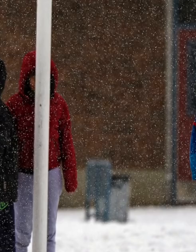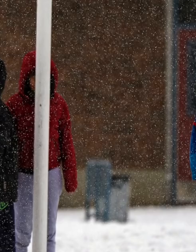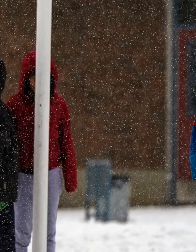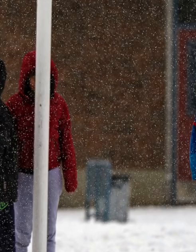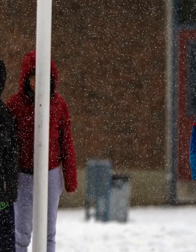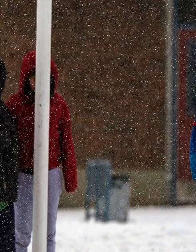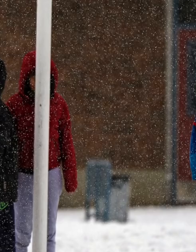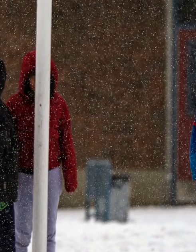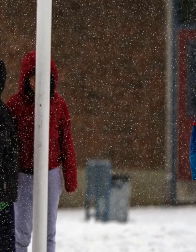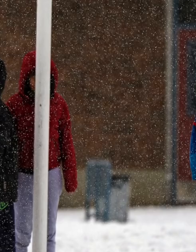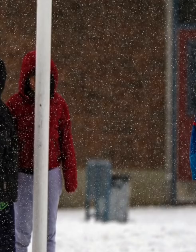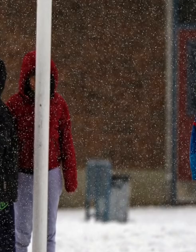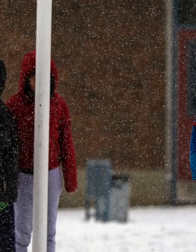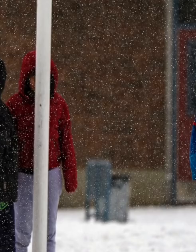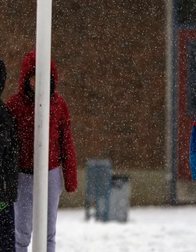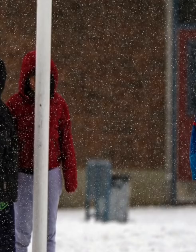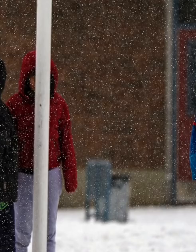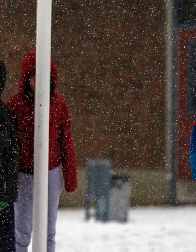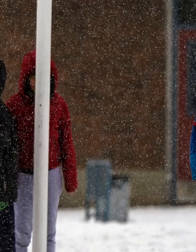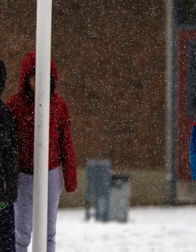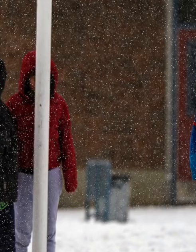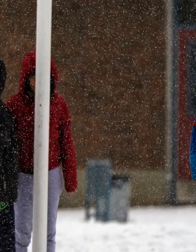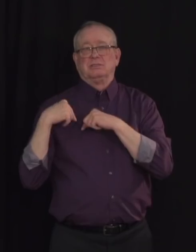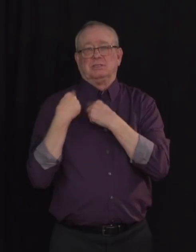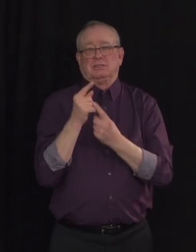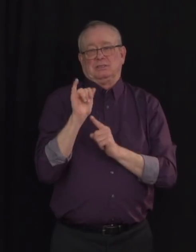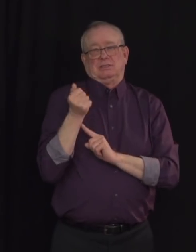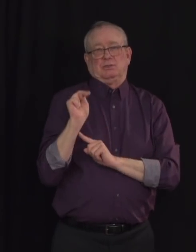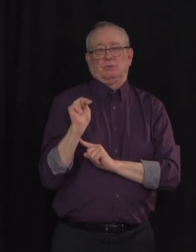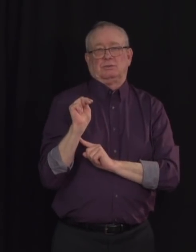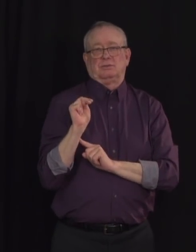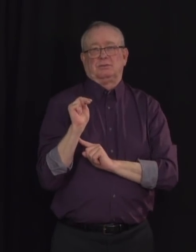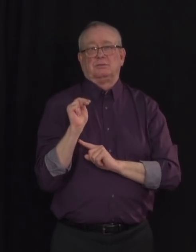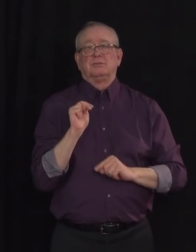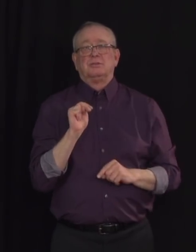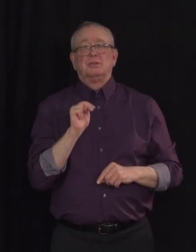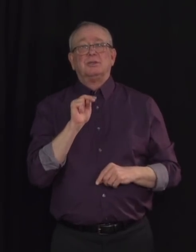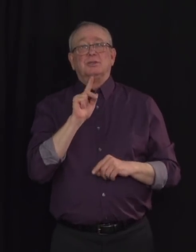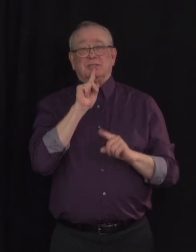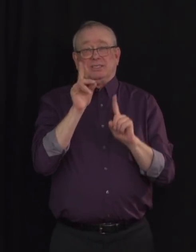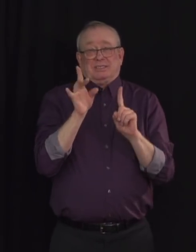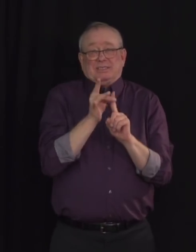Of these, only about 155 are believed to be cases of in-school transmission.